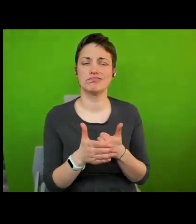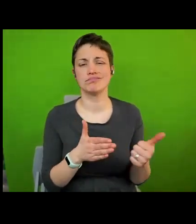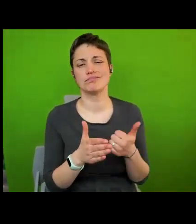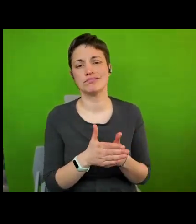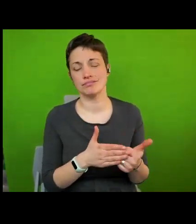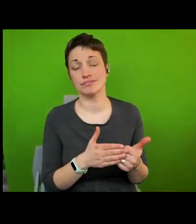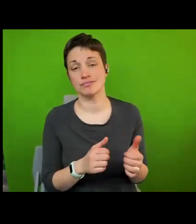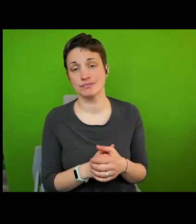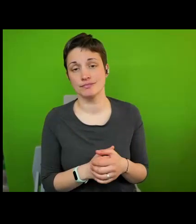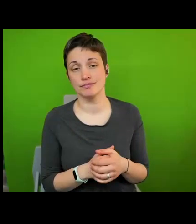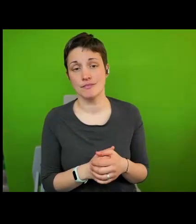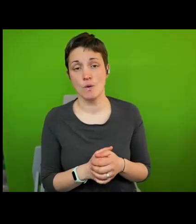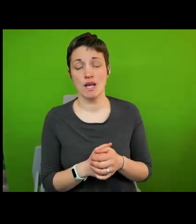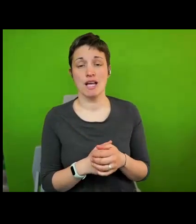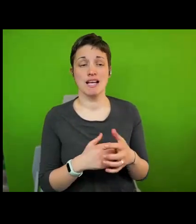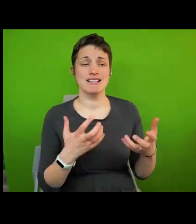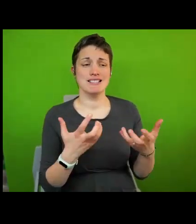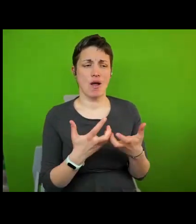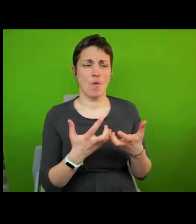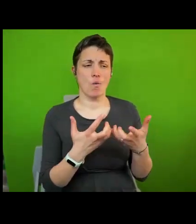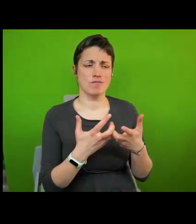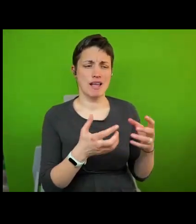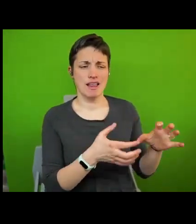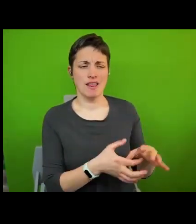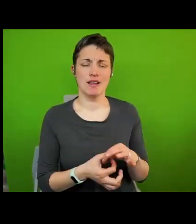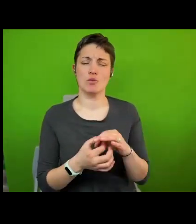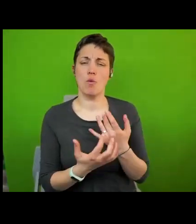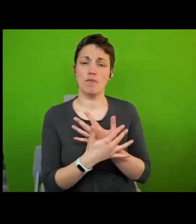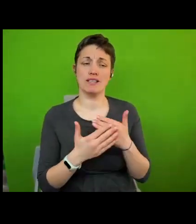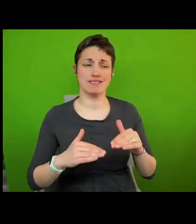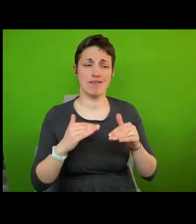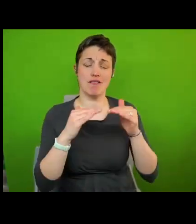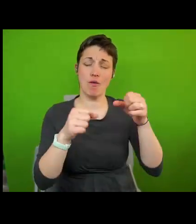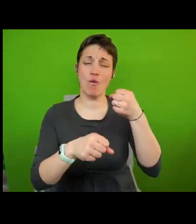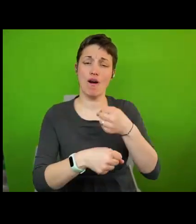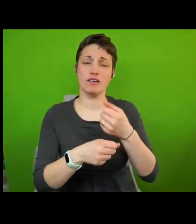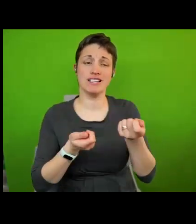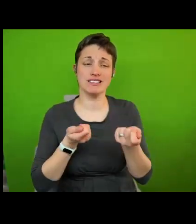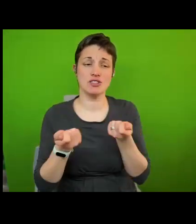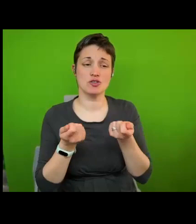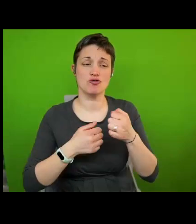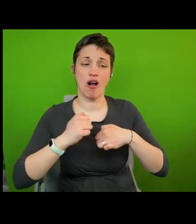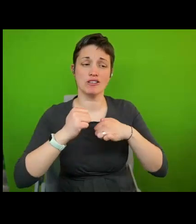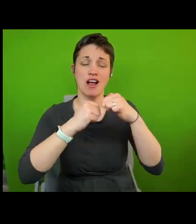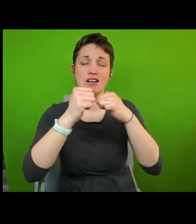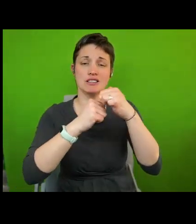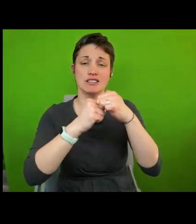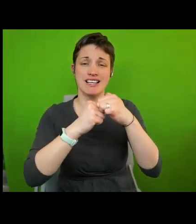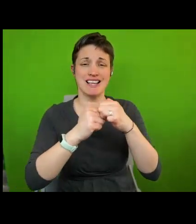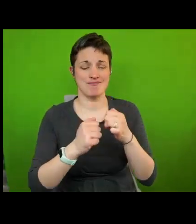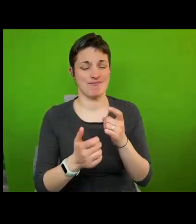human rights are rooted in multi-level governance structures and the potential and problems that this brings